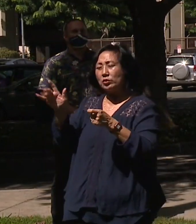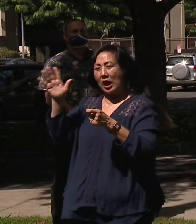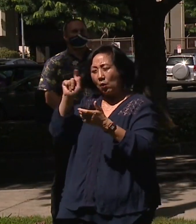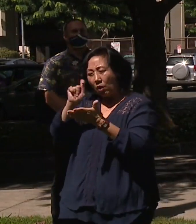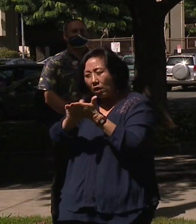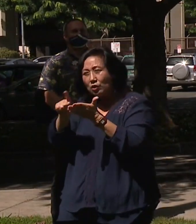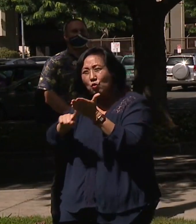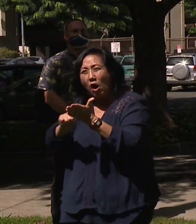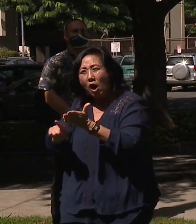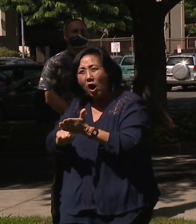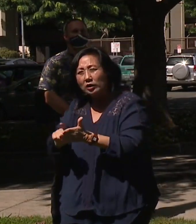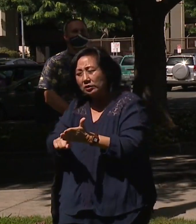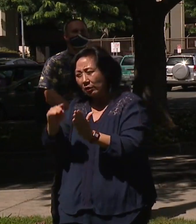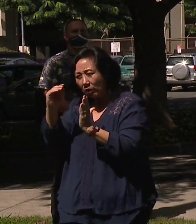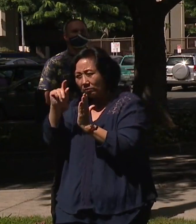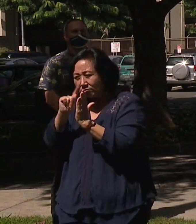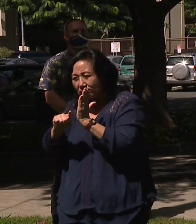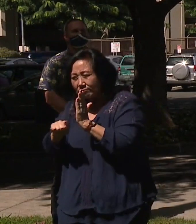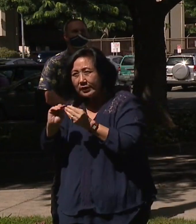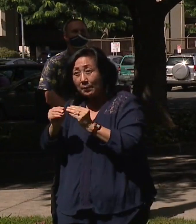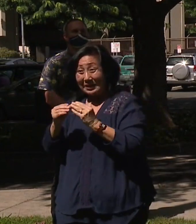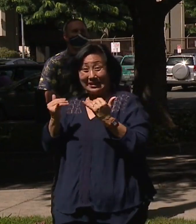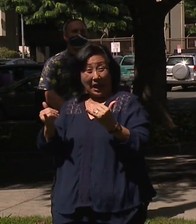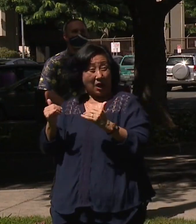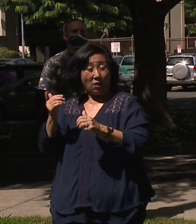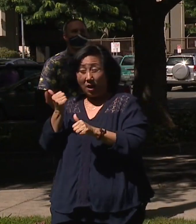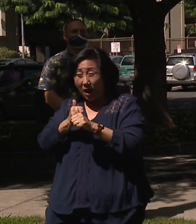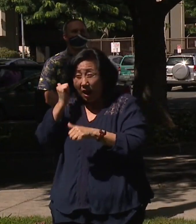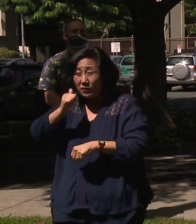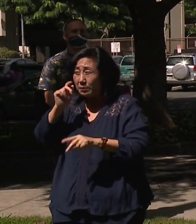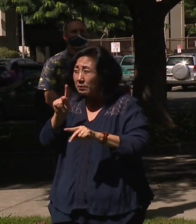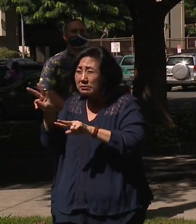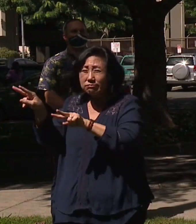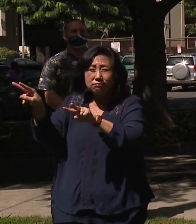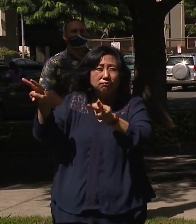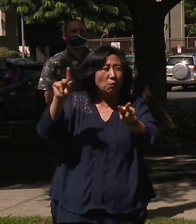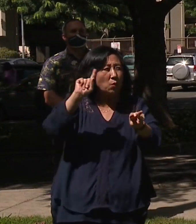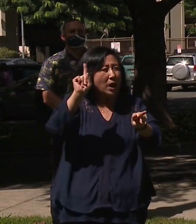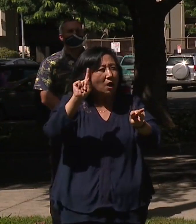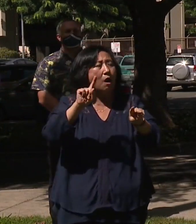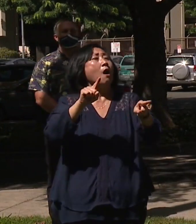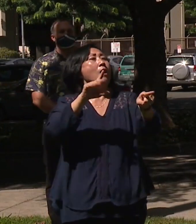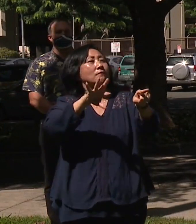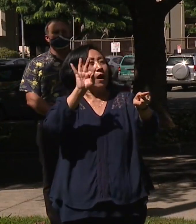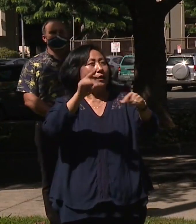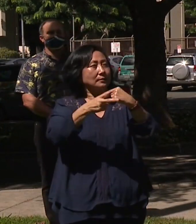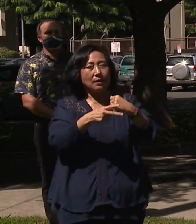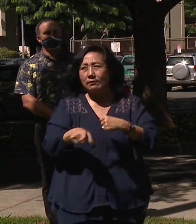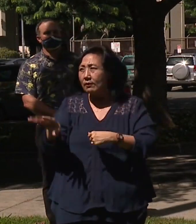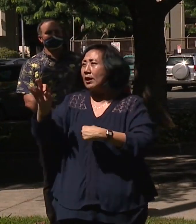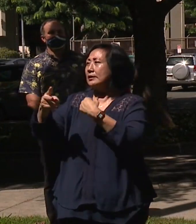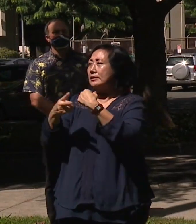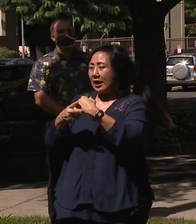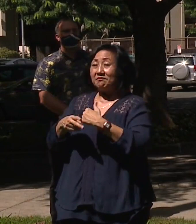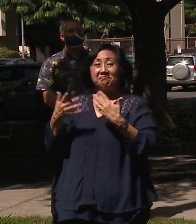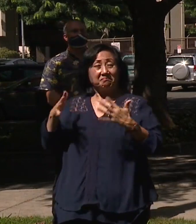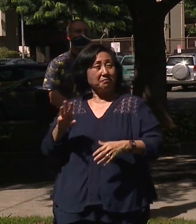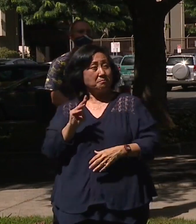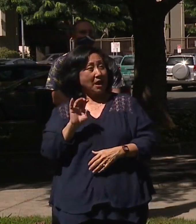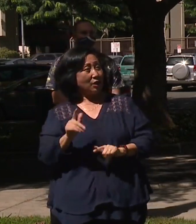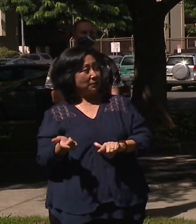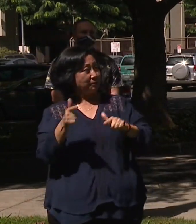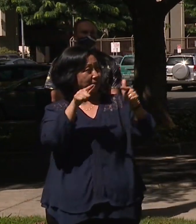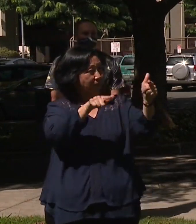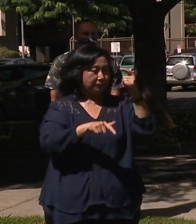people are out there every day right now scouring the city facilities and looking for those savings opportunities. So with that, Mayor, I think you